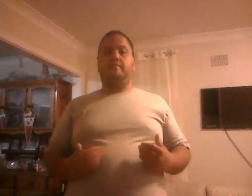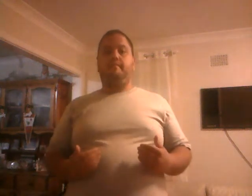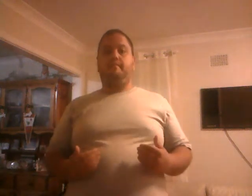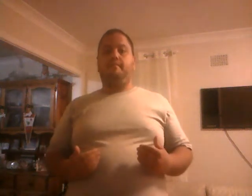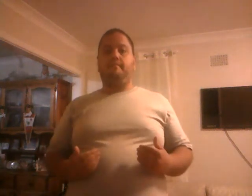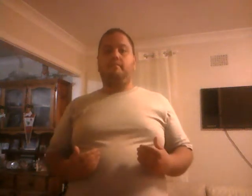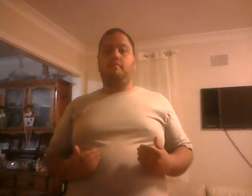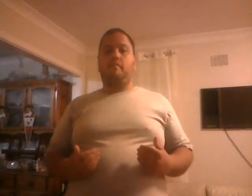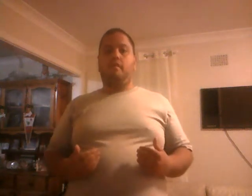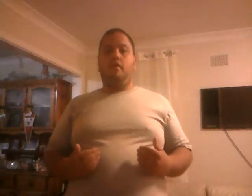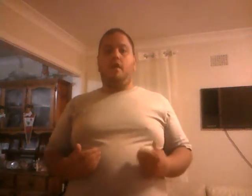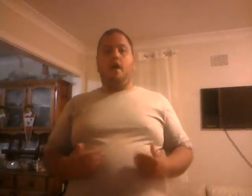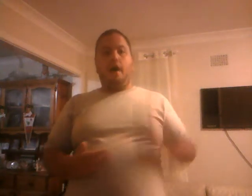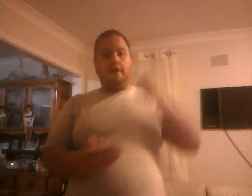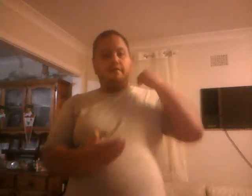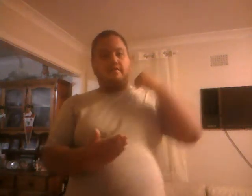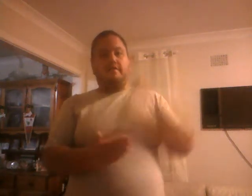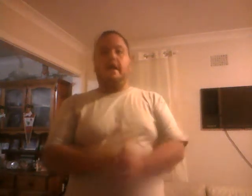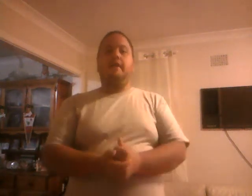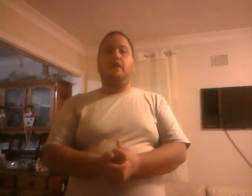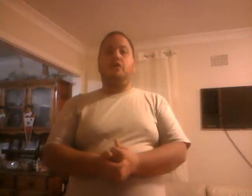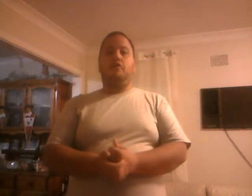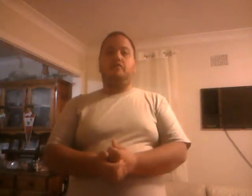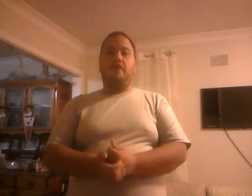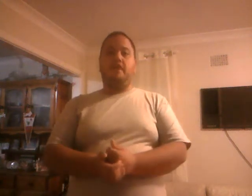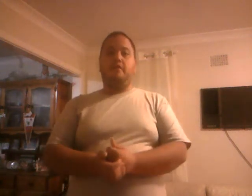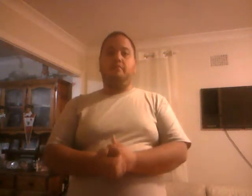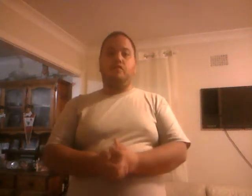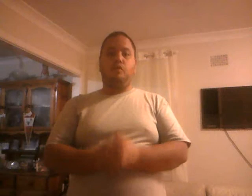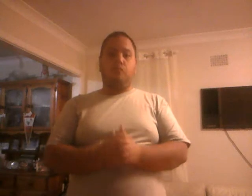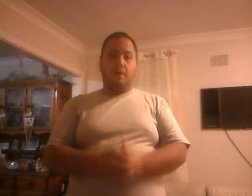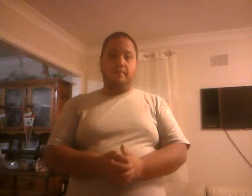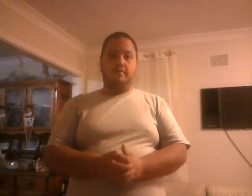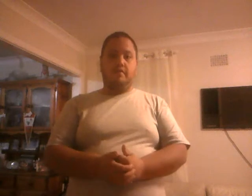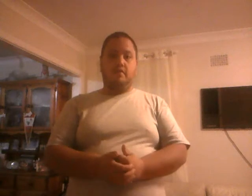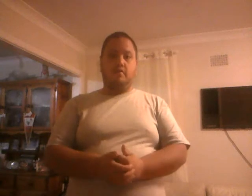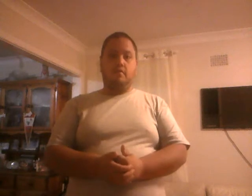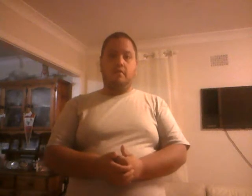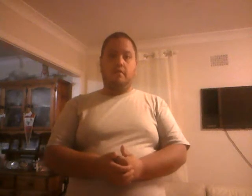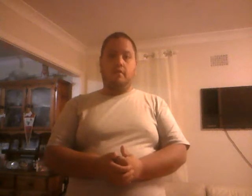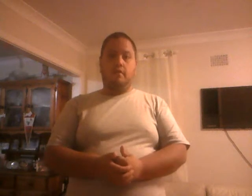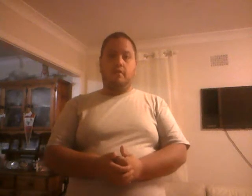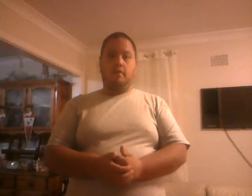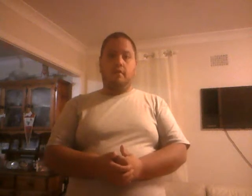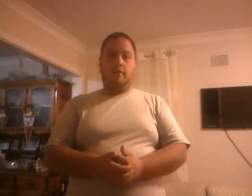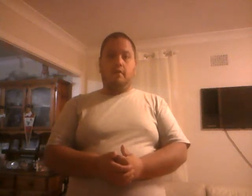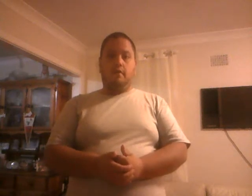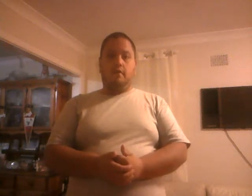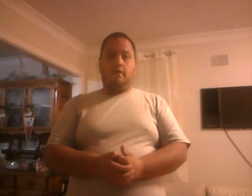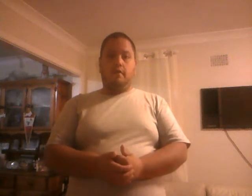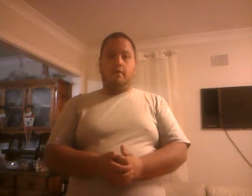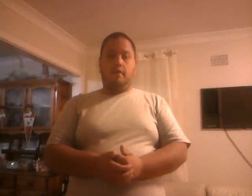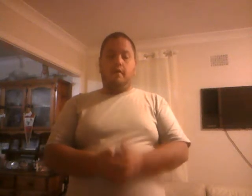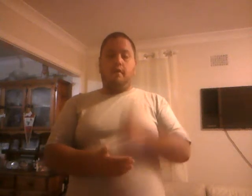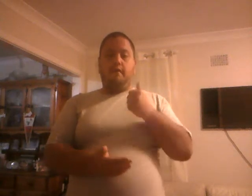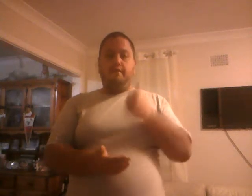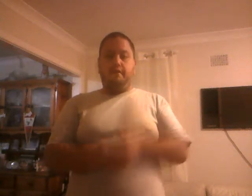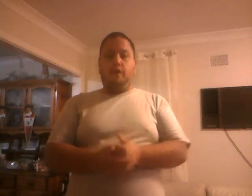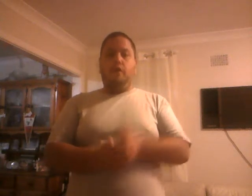I am standing alongside Mr. Robinson for